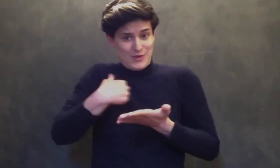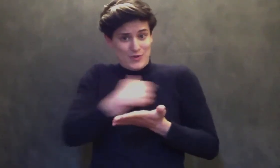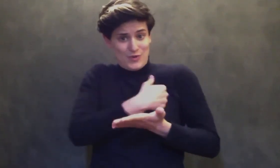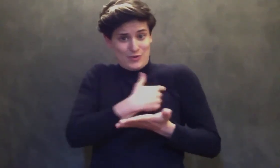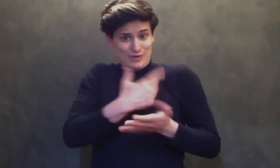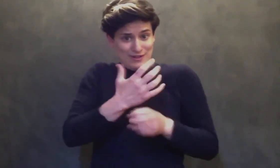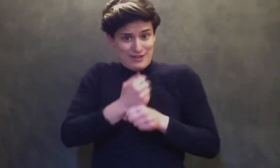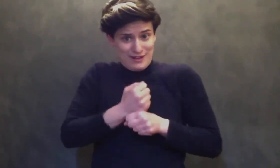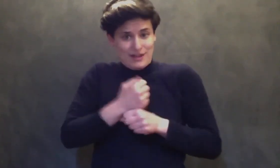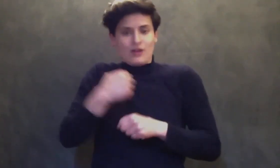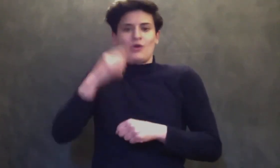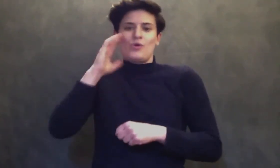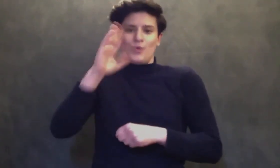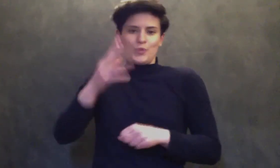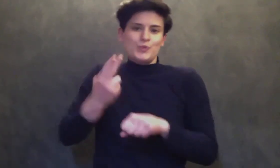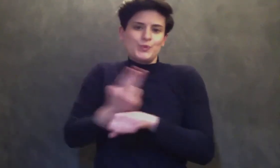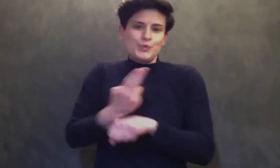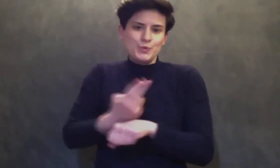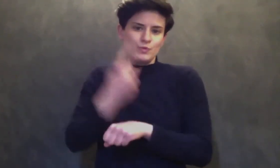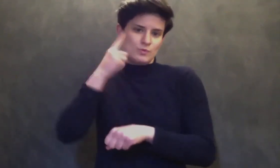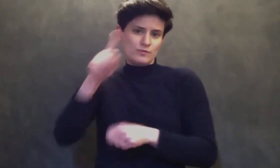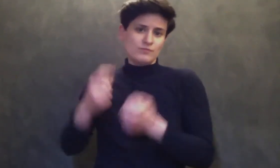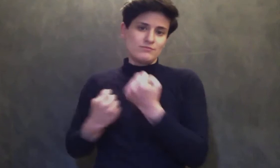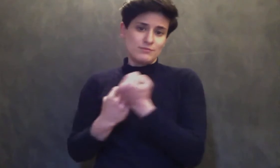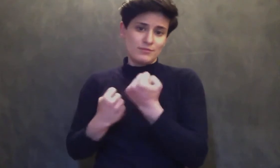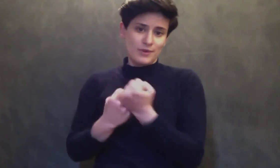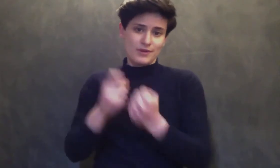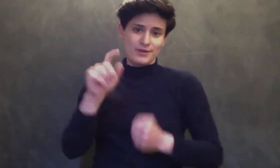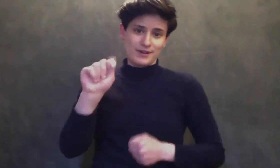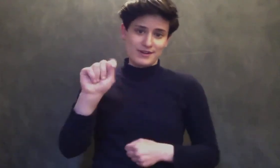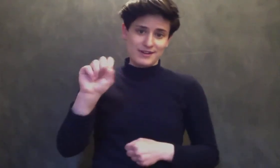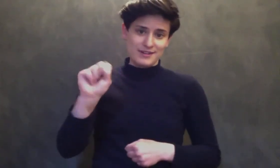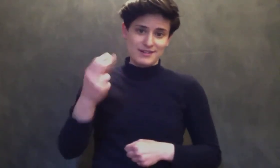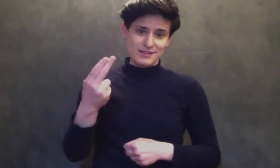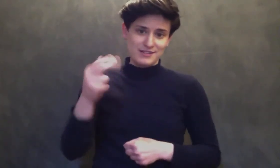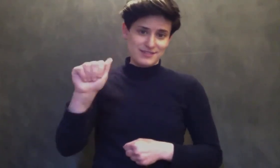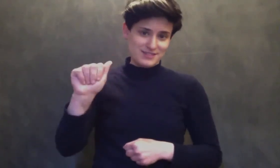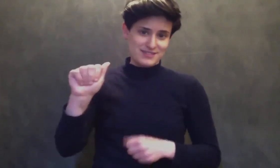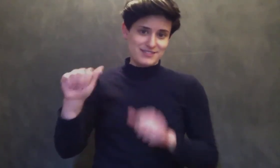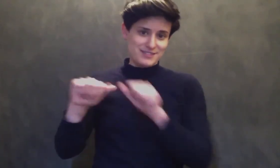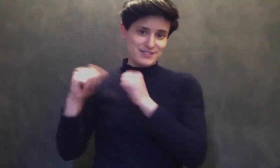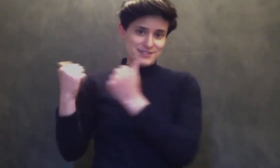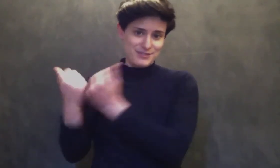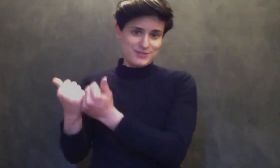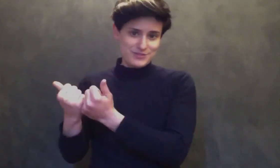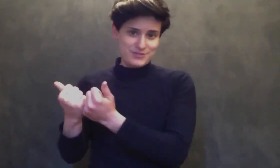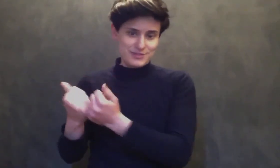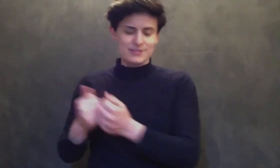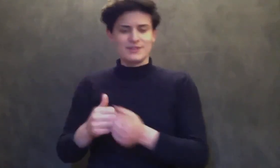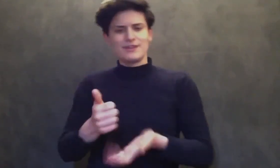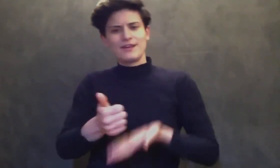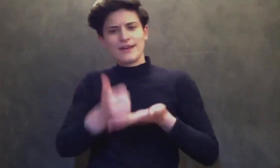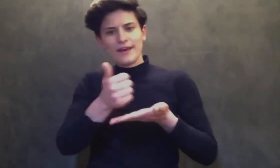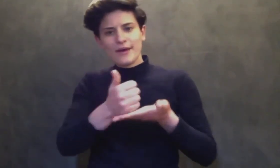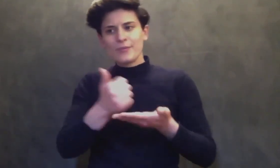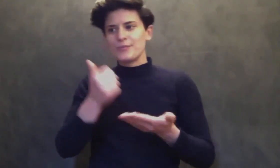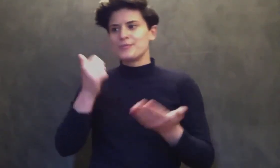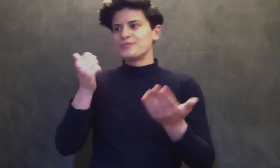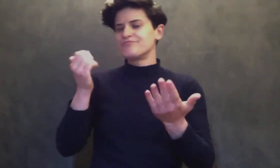through that 5k is going to be used in support of TSHA, our wonderful organization here that's